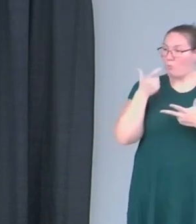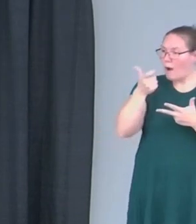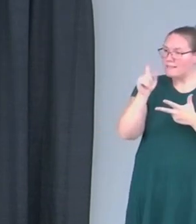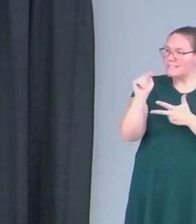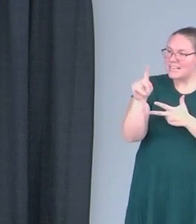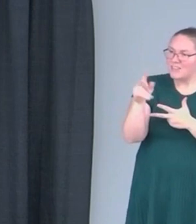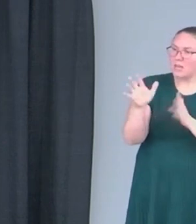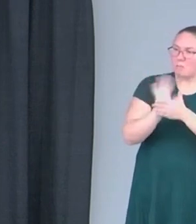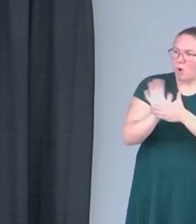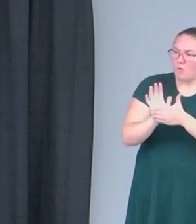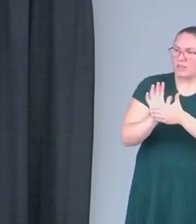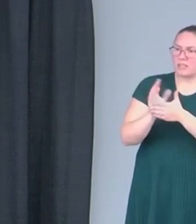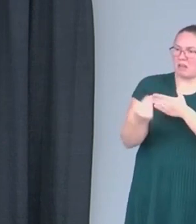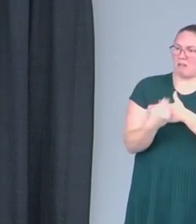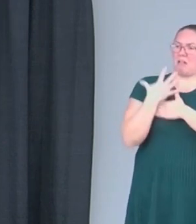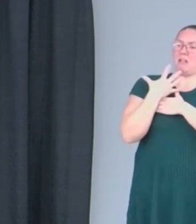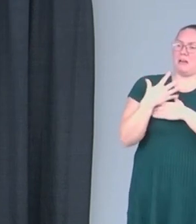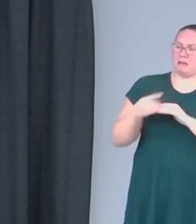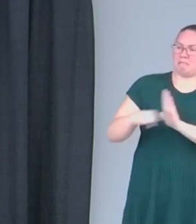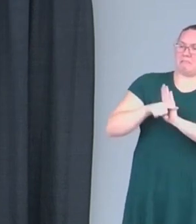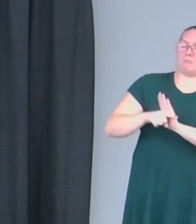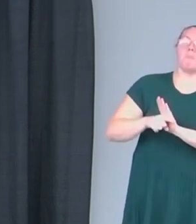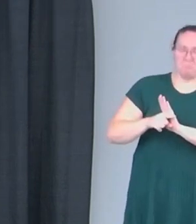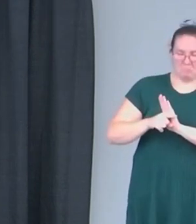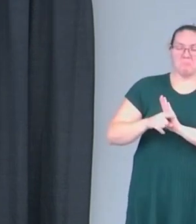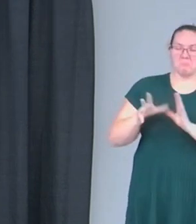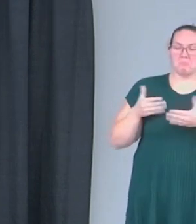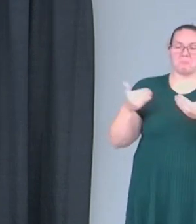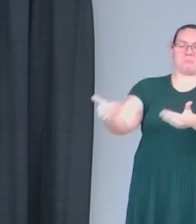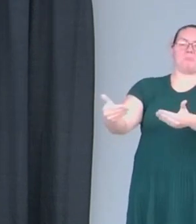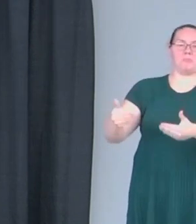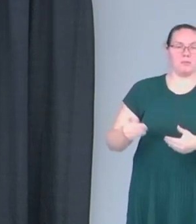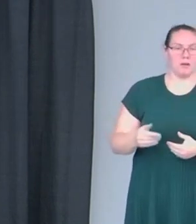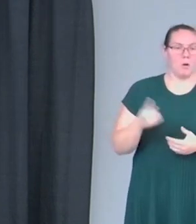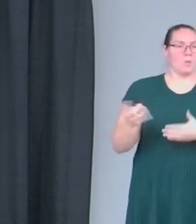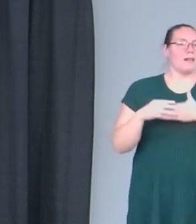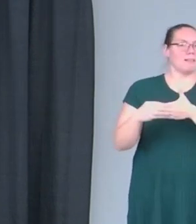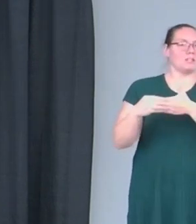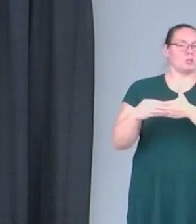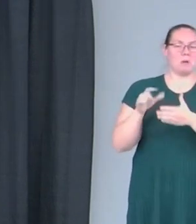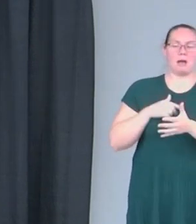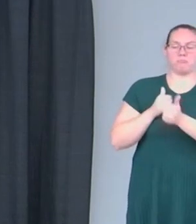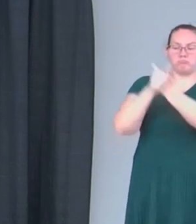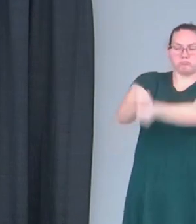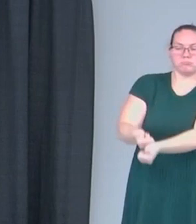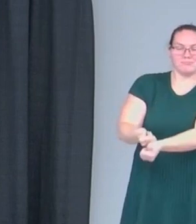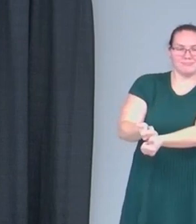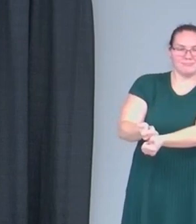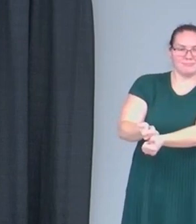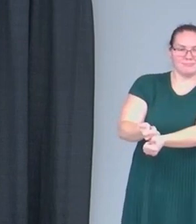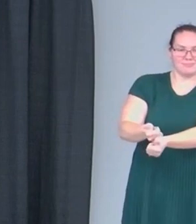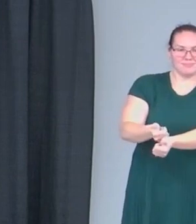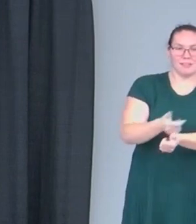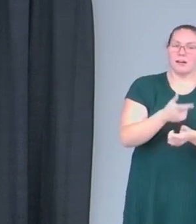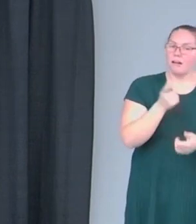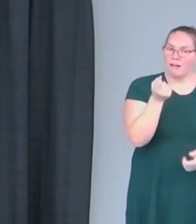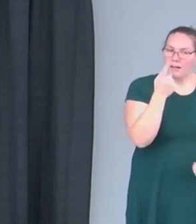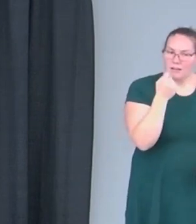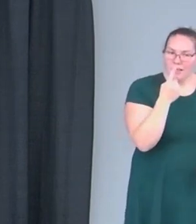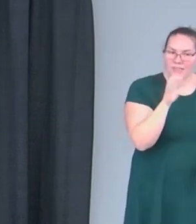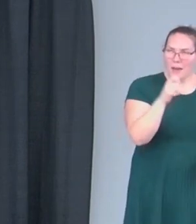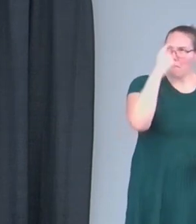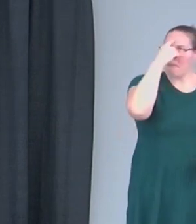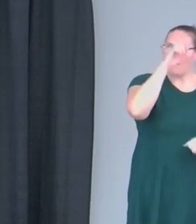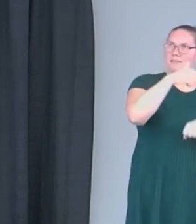and these movies that influence me a different way? Cool. I guess that's the only leadership I have. All right. So understand that that